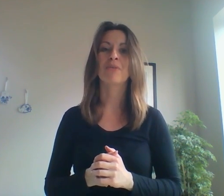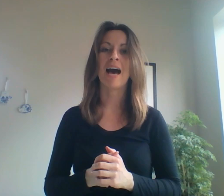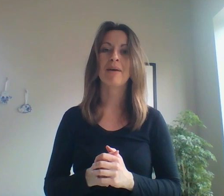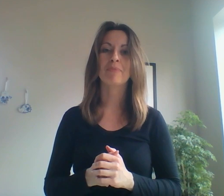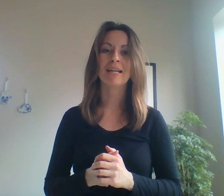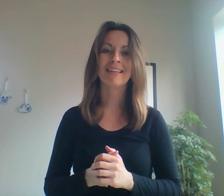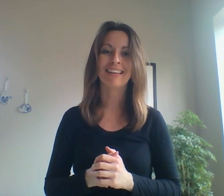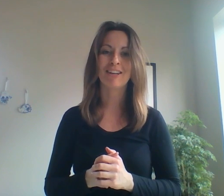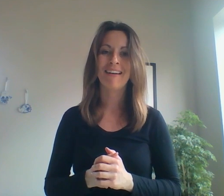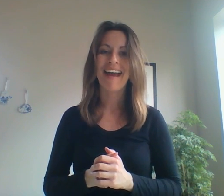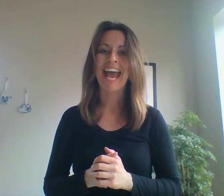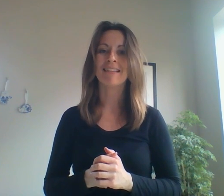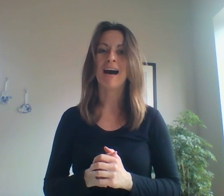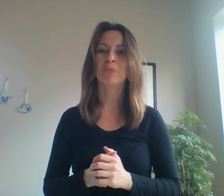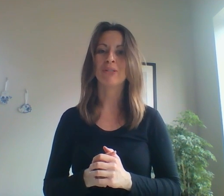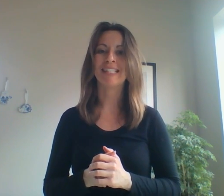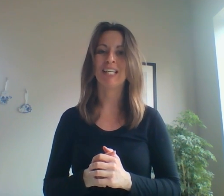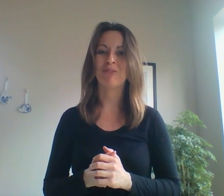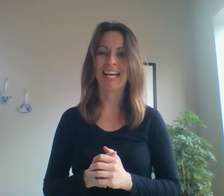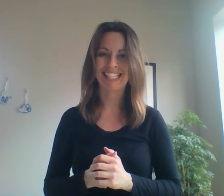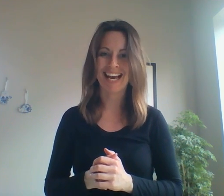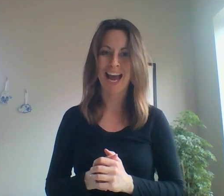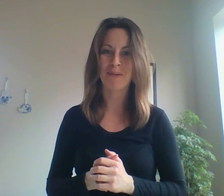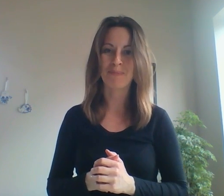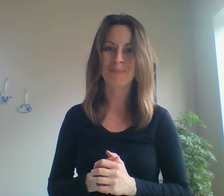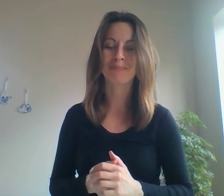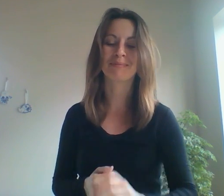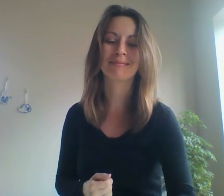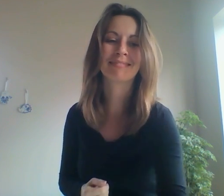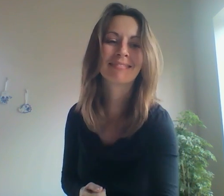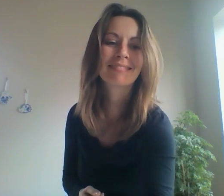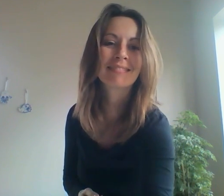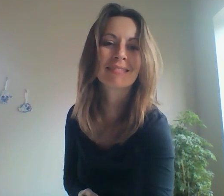wrap up right here. And I will see you next time. thing gold gem and a Then can Go That's Those really